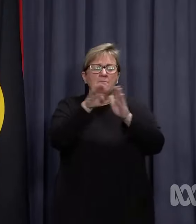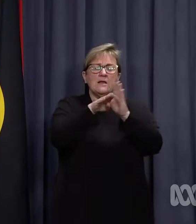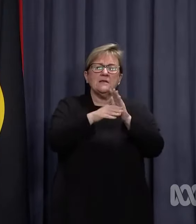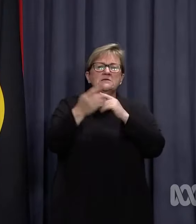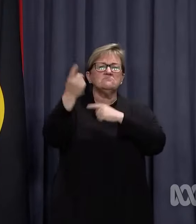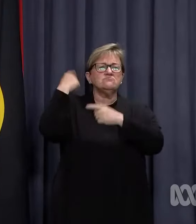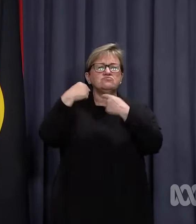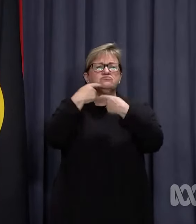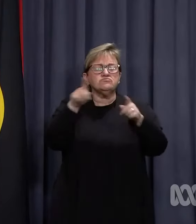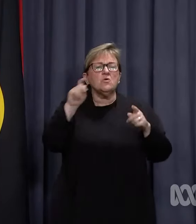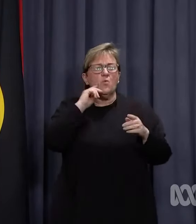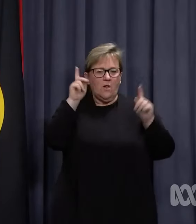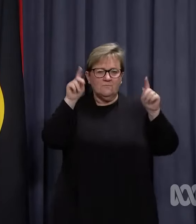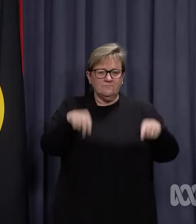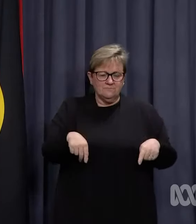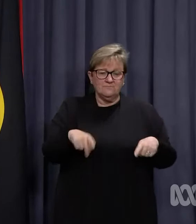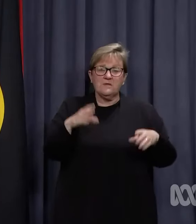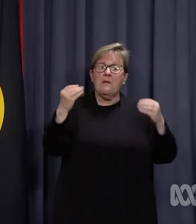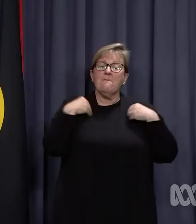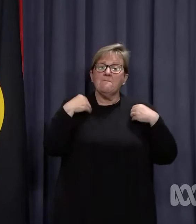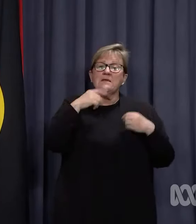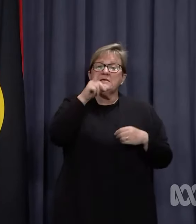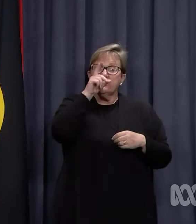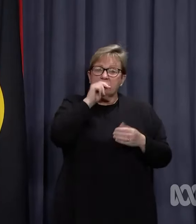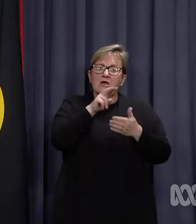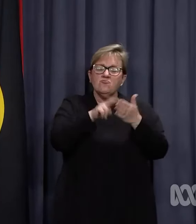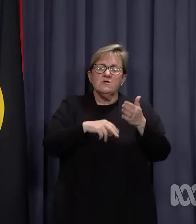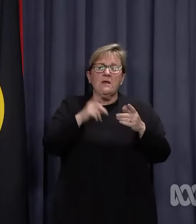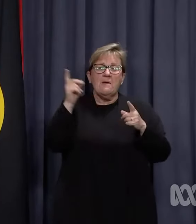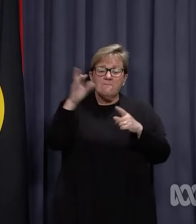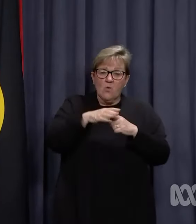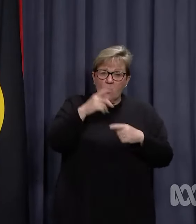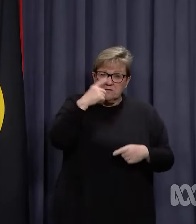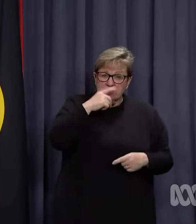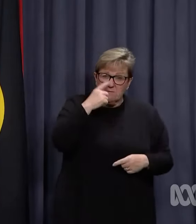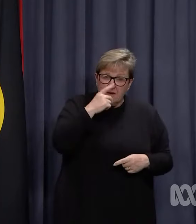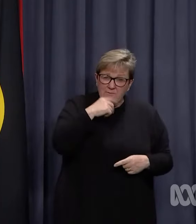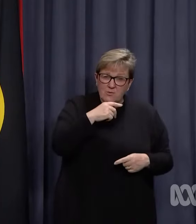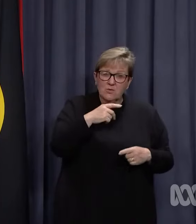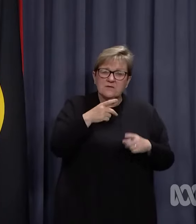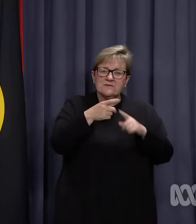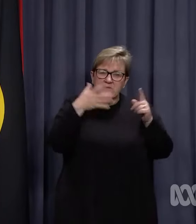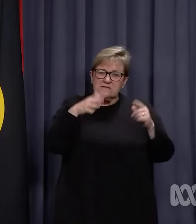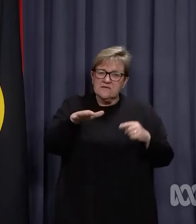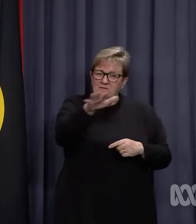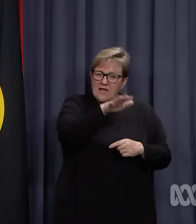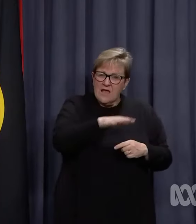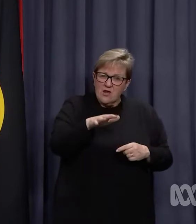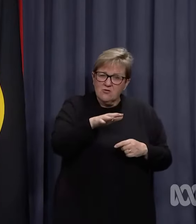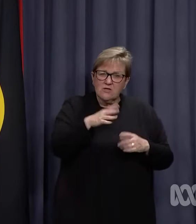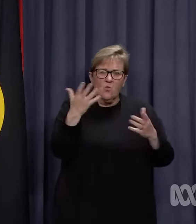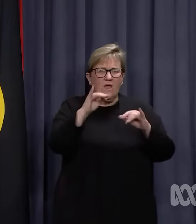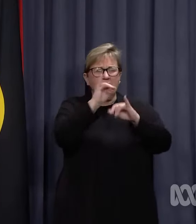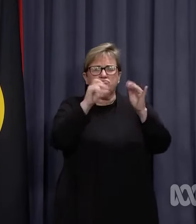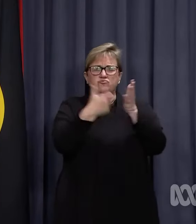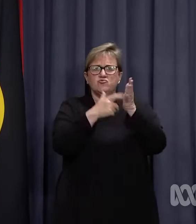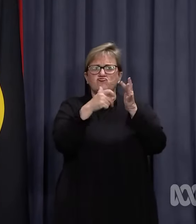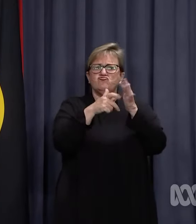effect. This means businesses can register critical workers in specified industries deemed critical.